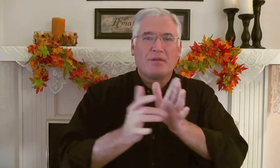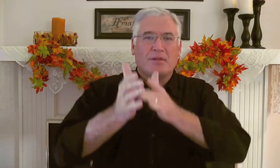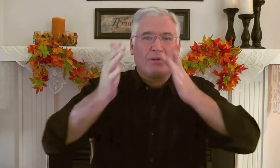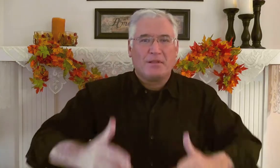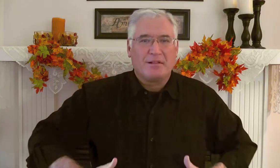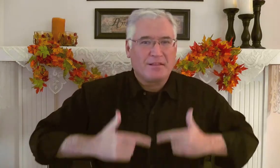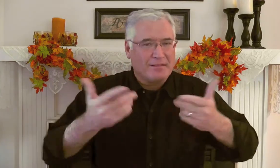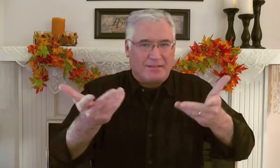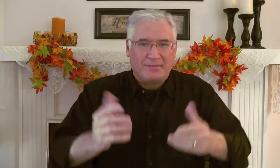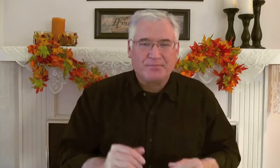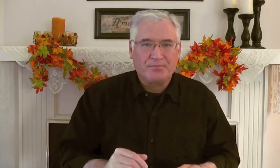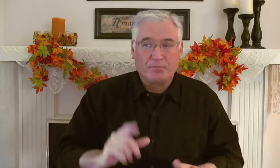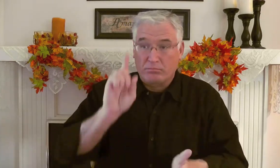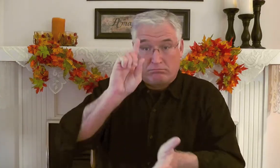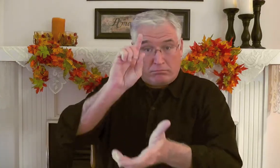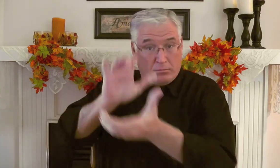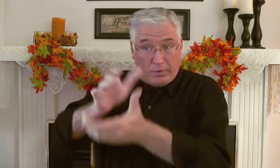Now let's apply this to our Christian life.